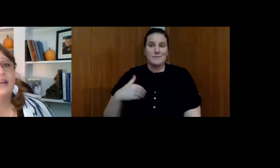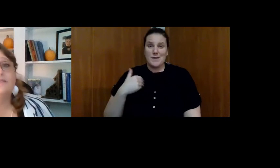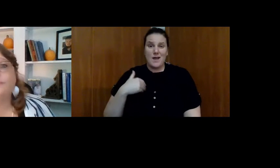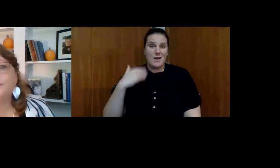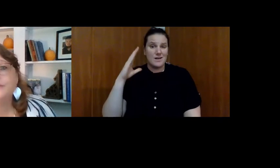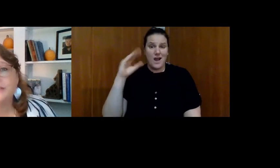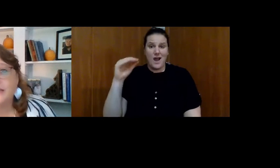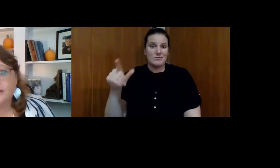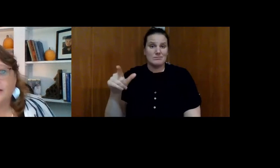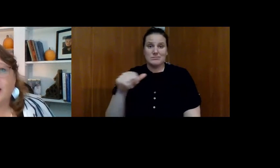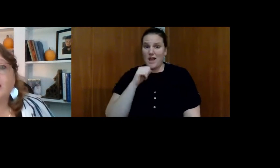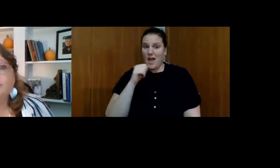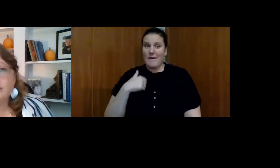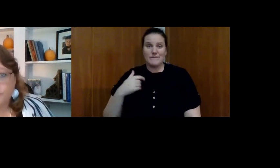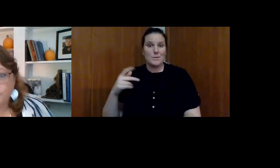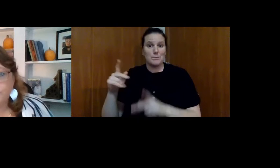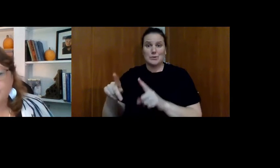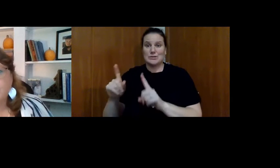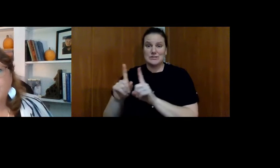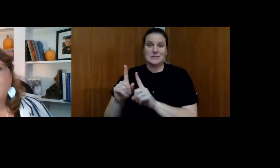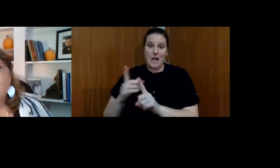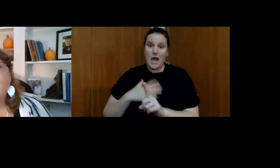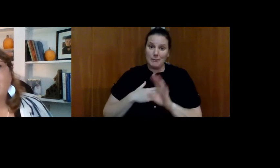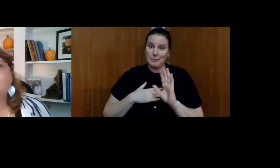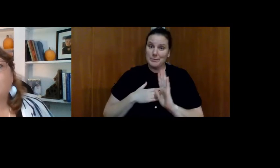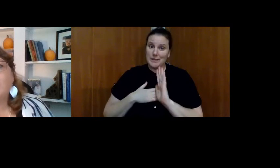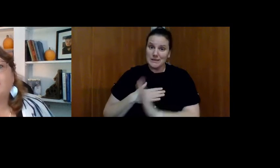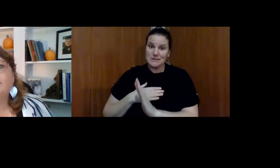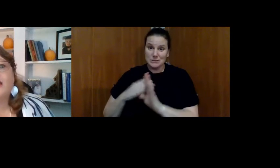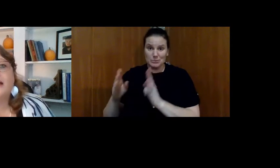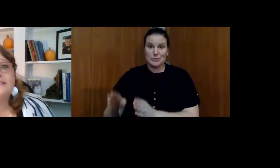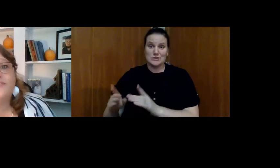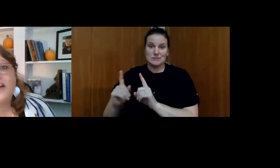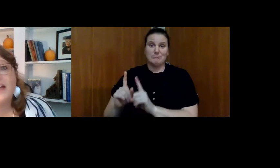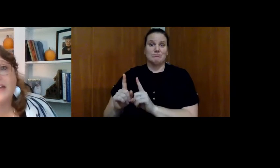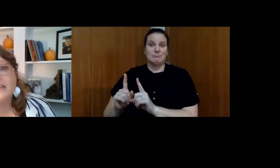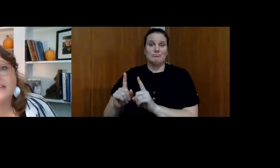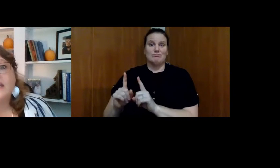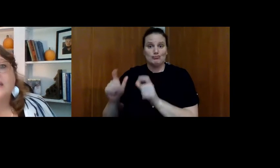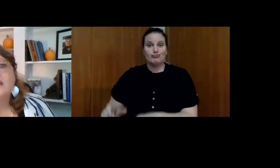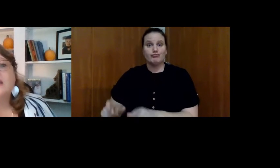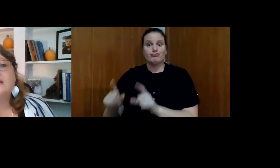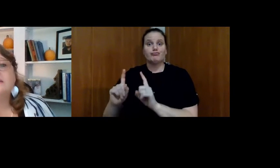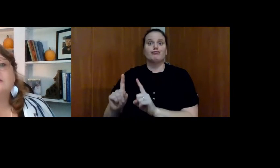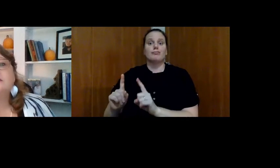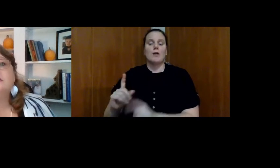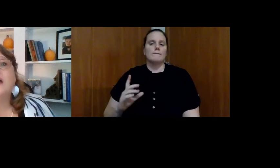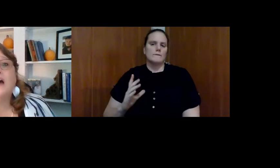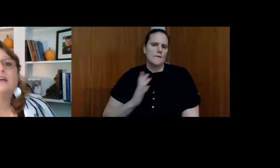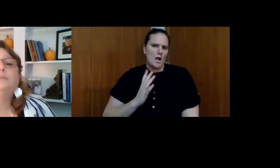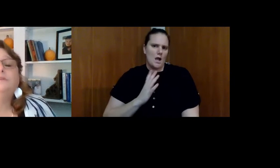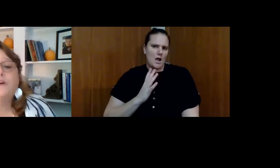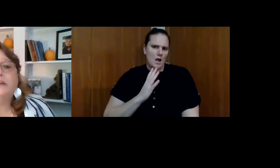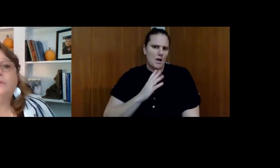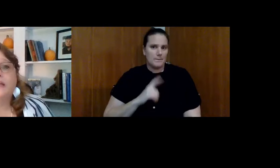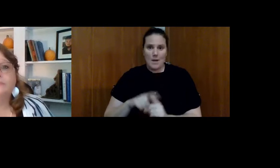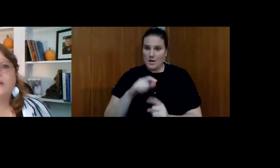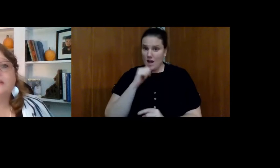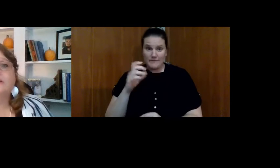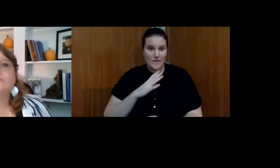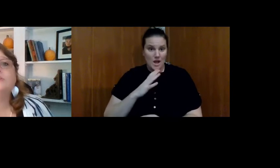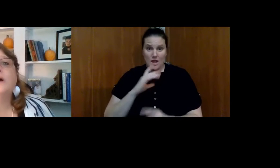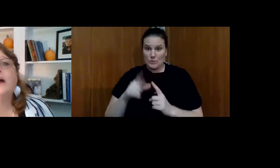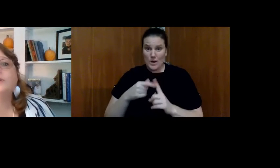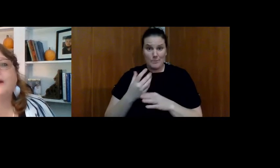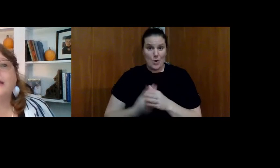doesn't have a person yet. I'm his person. And while that's fine, it's not going to be fine when